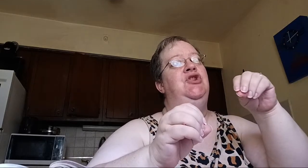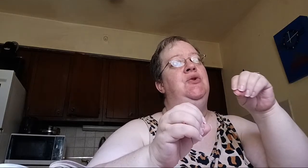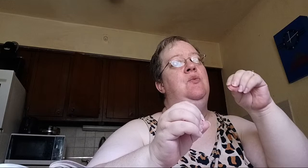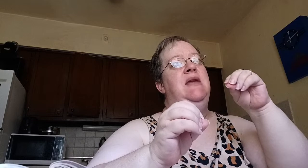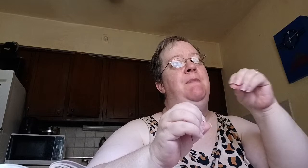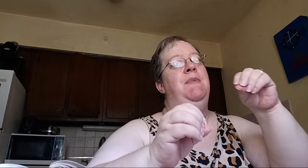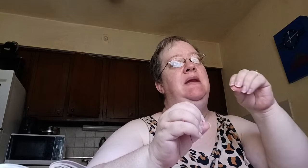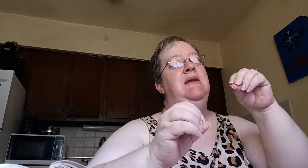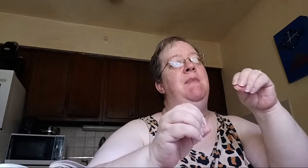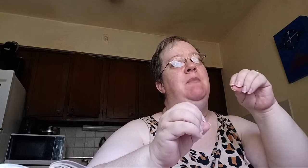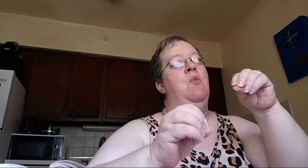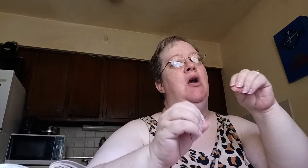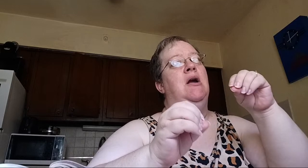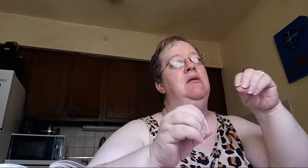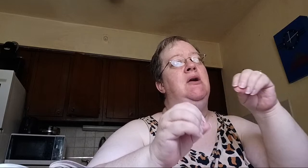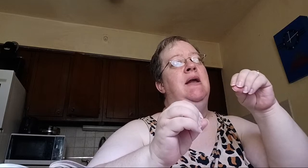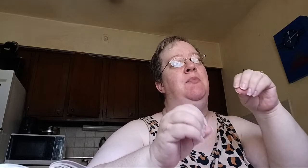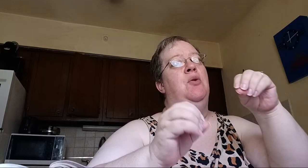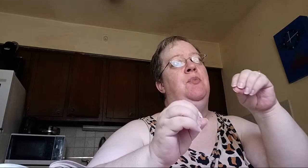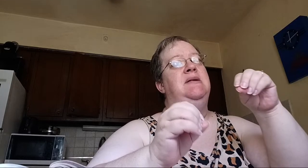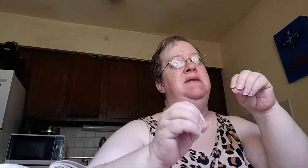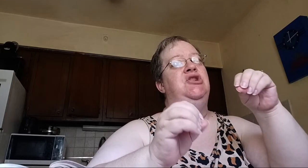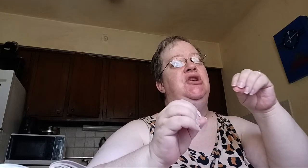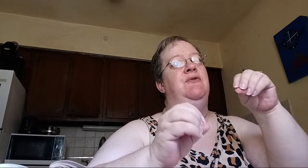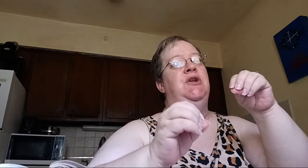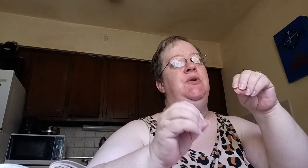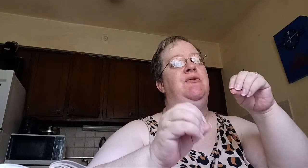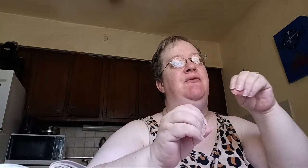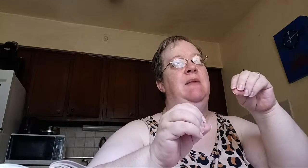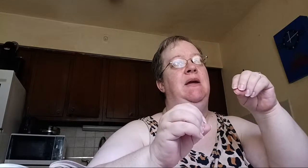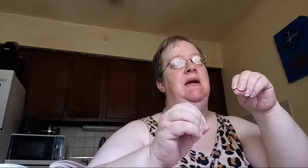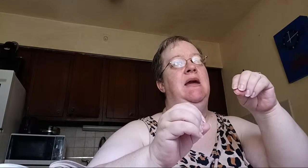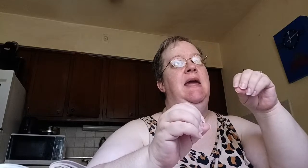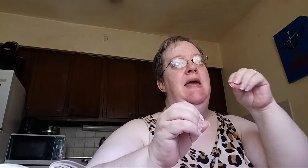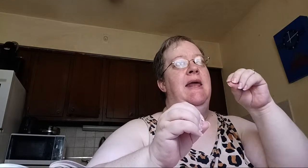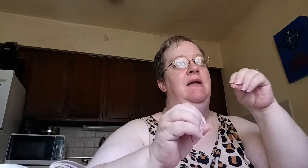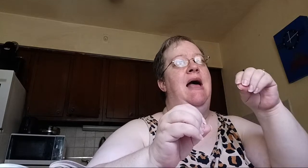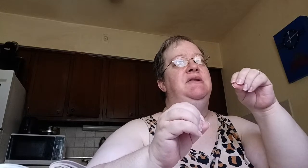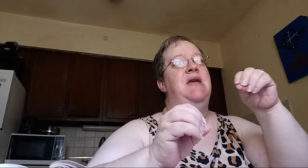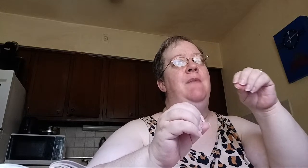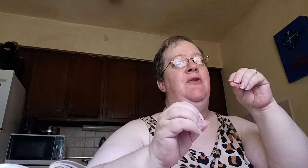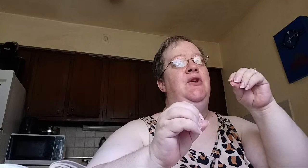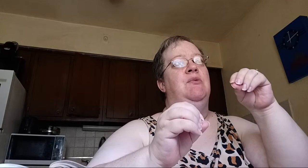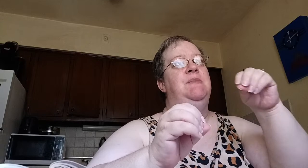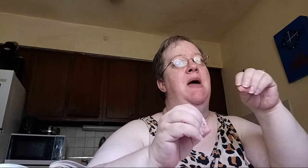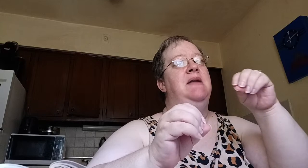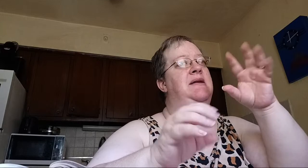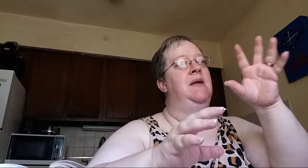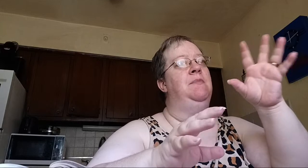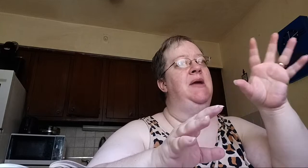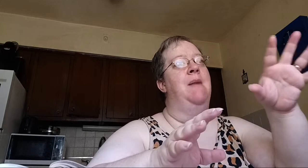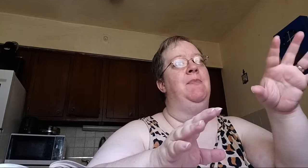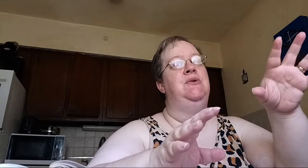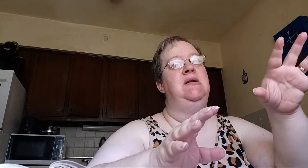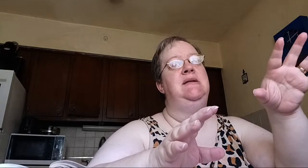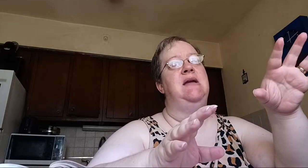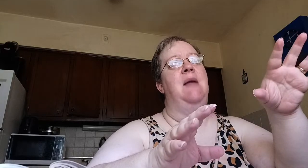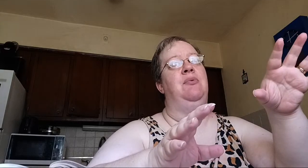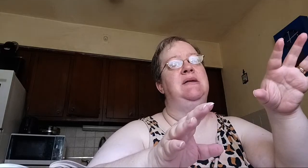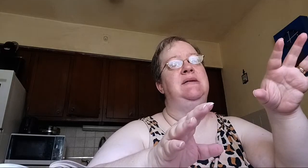the ability to make more clear and appropriate decisions for you and your family. It allows time for you to respond to the unplanned opportunities. God brings in along